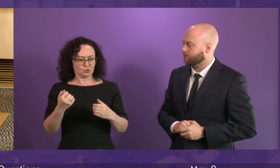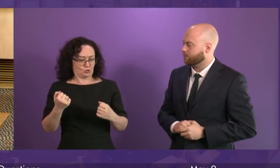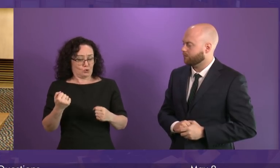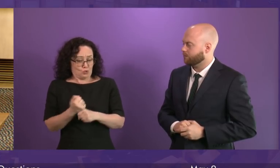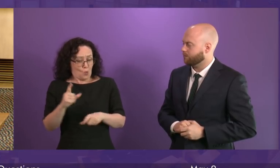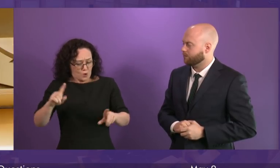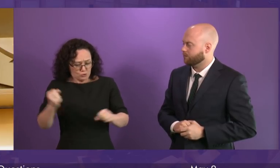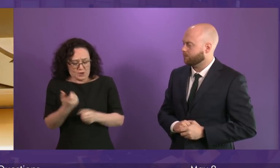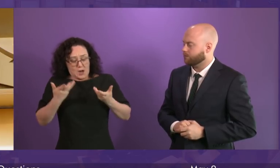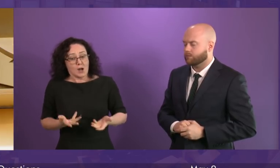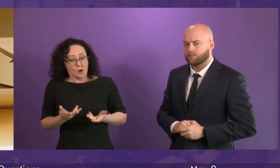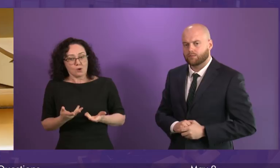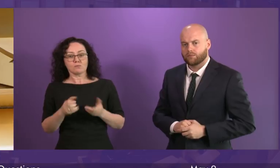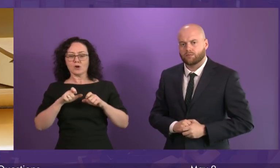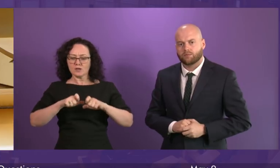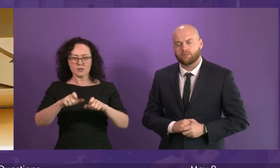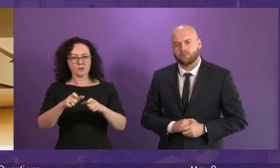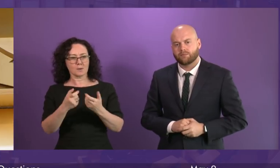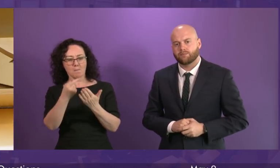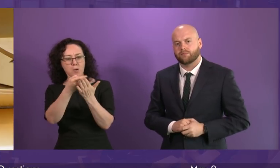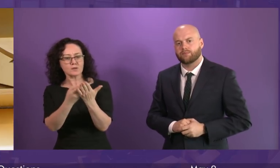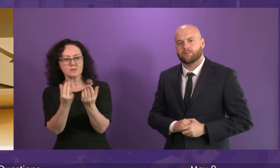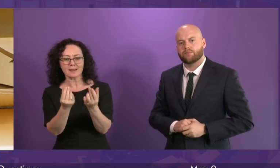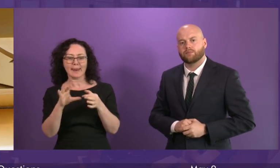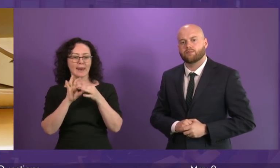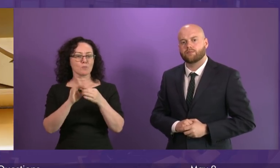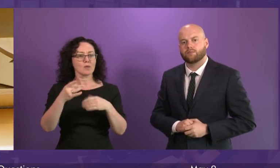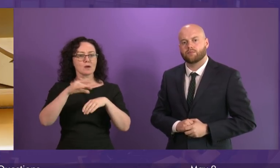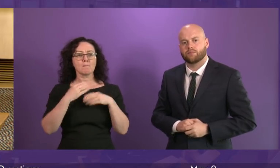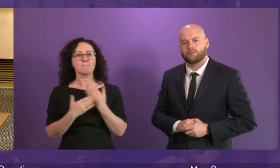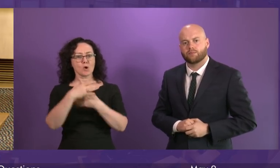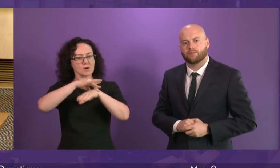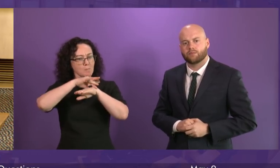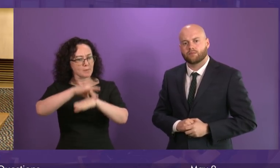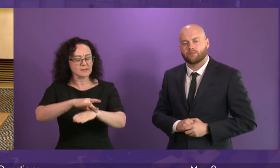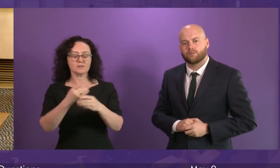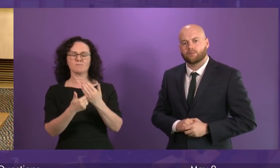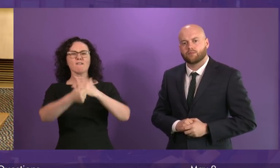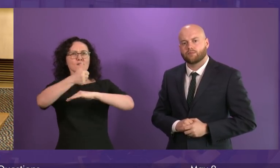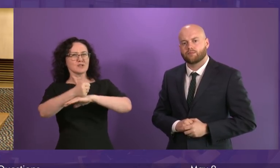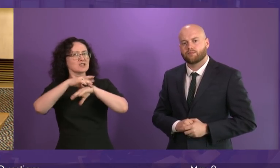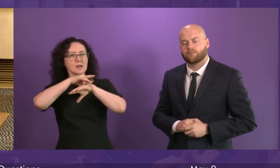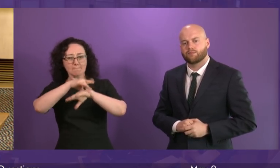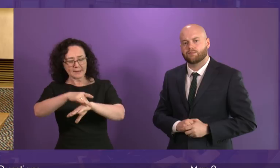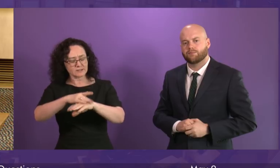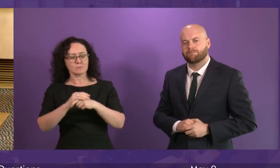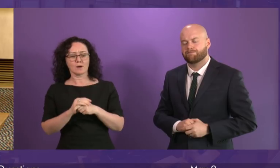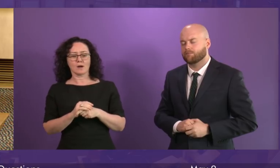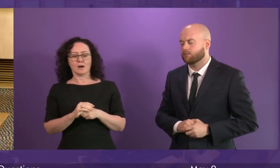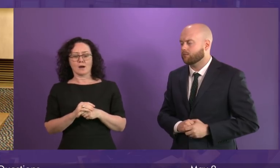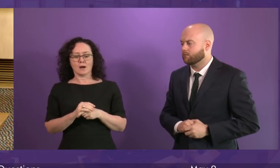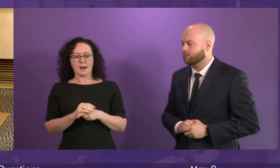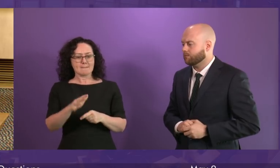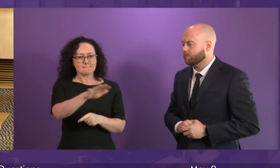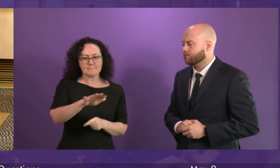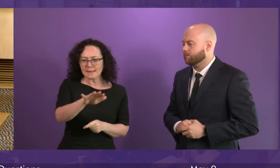in our schools, the policies on modern apprenticeships, the policies on foundation apprenticeships, the places at